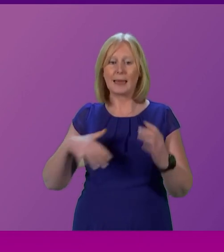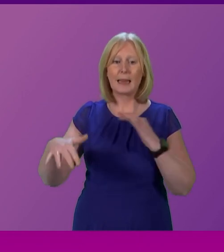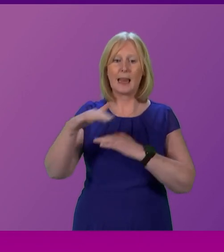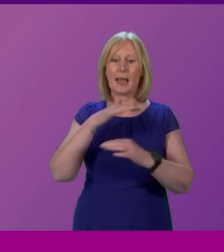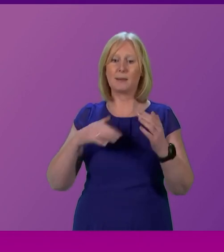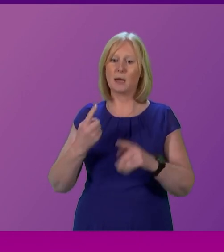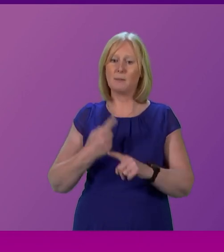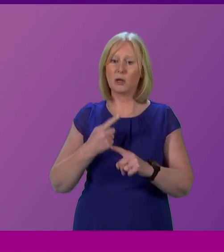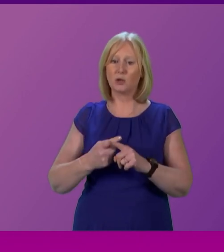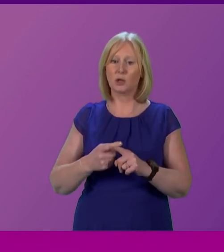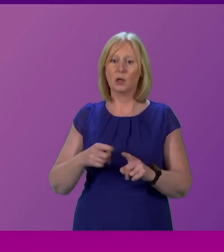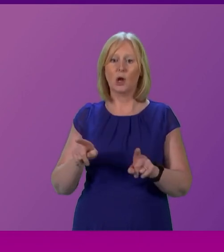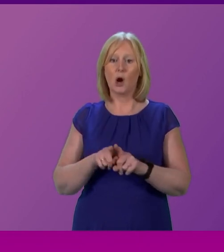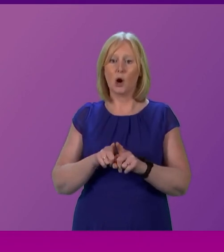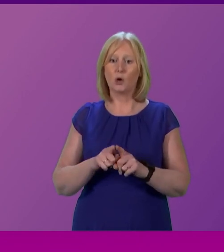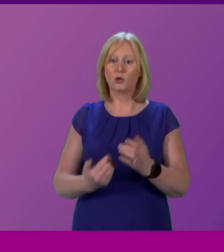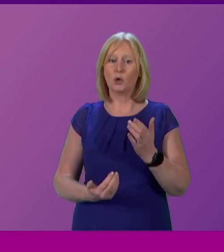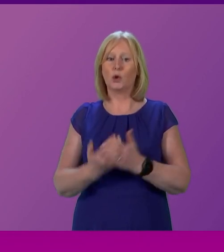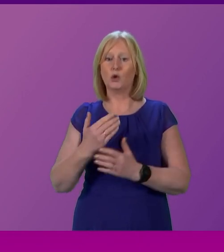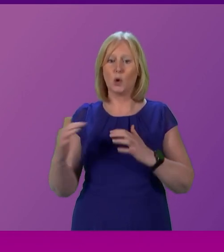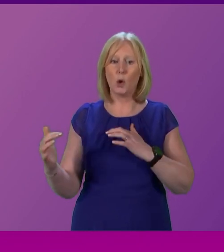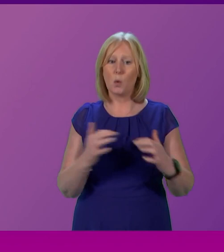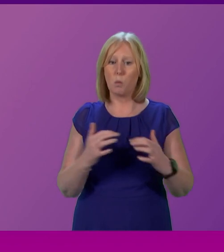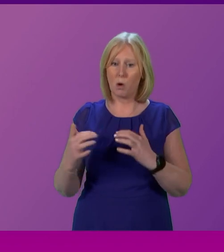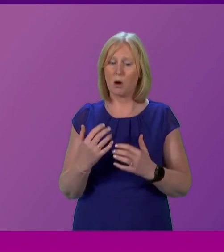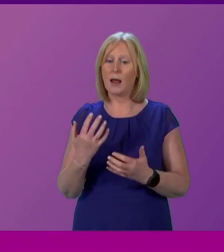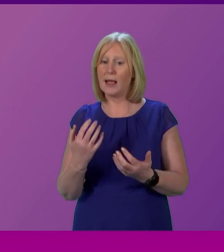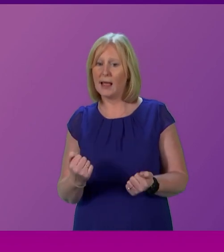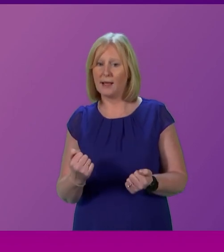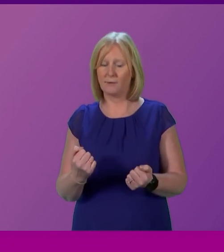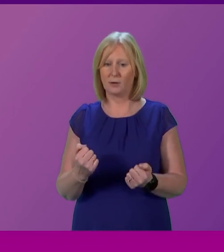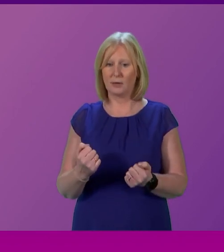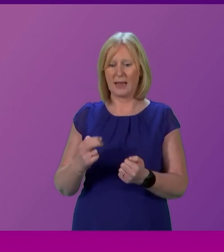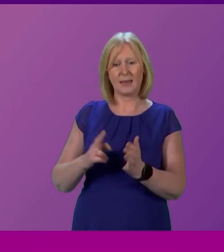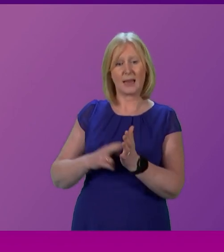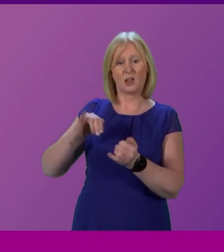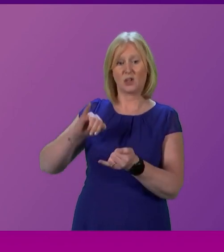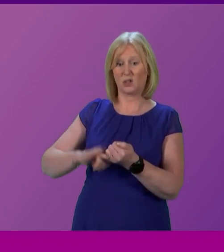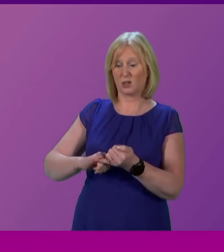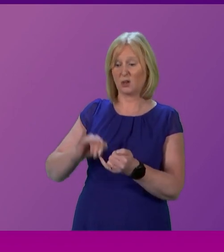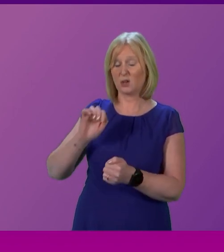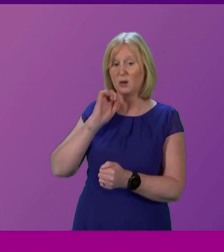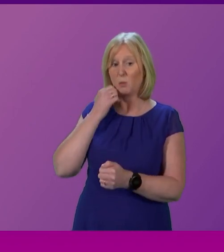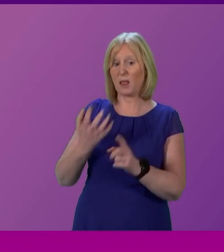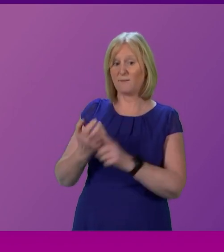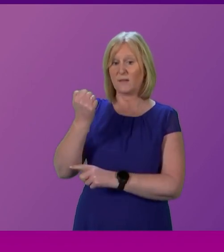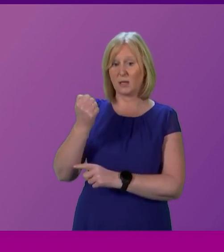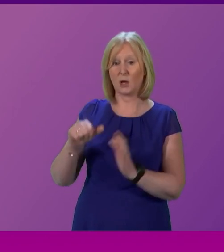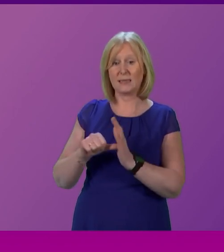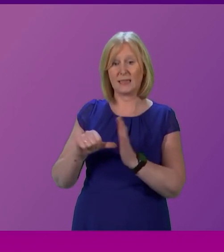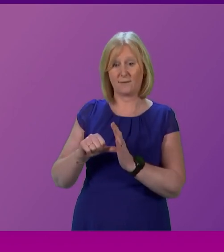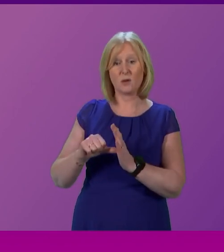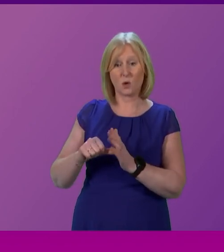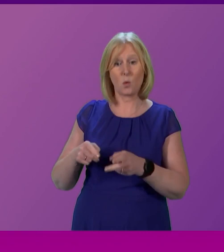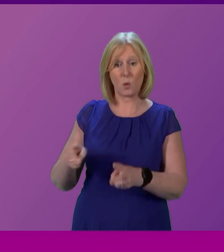Or the new cold war in which we find ourselves mean absolutely nothing. And Nicola Sturgeon will find that out the hard way. And for the